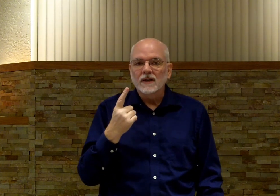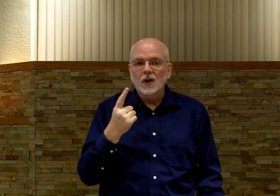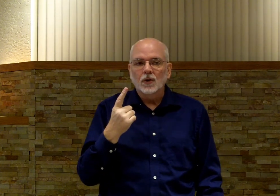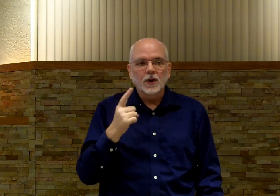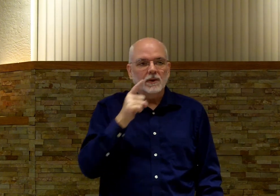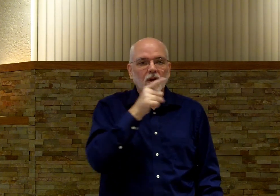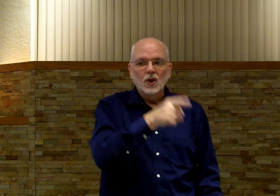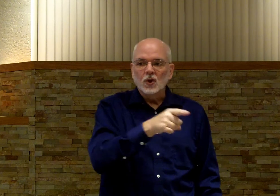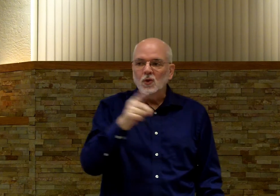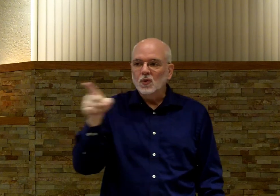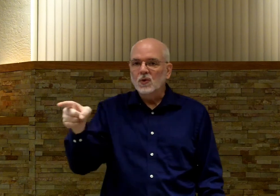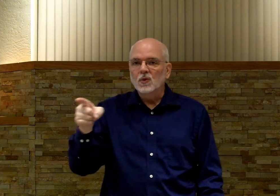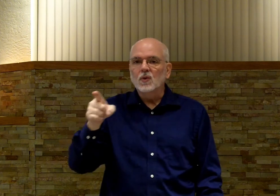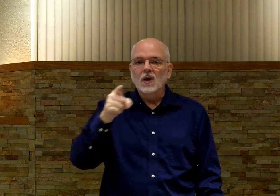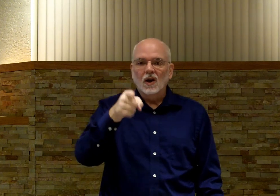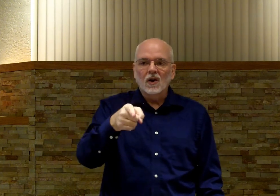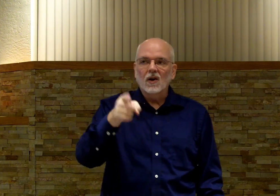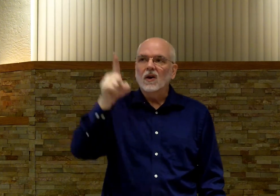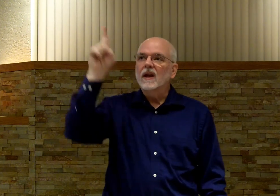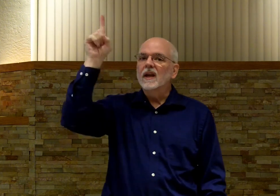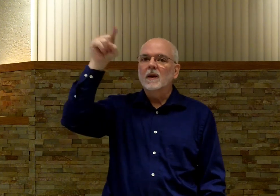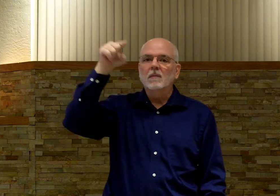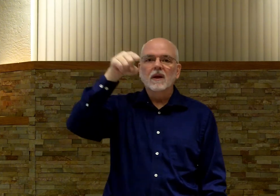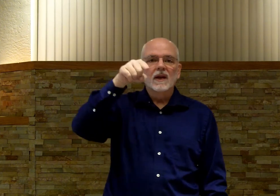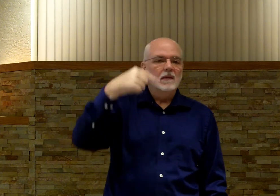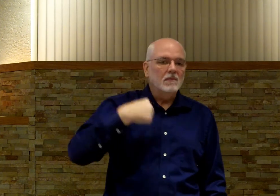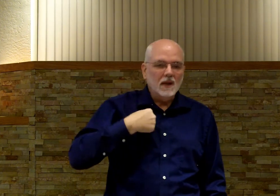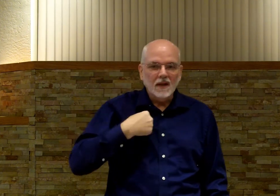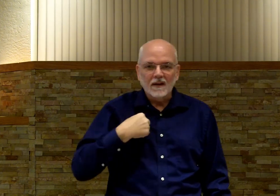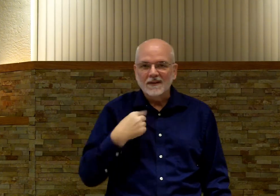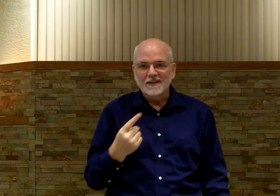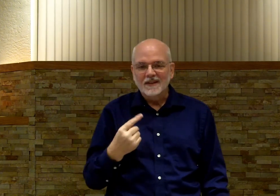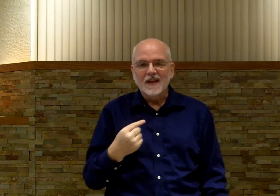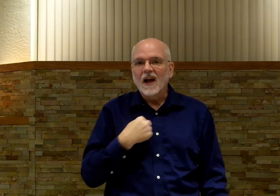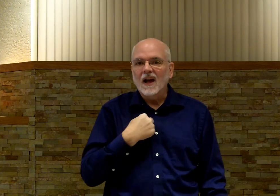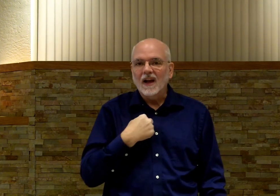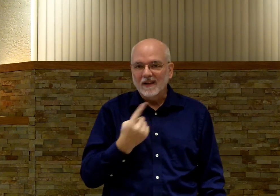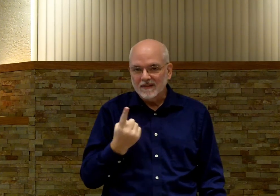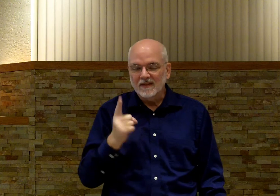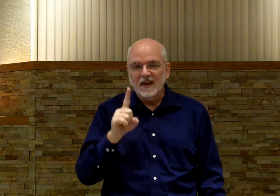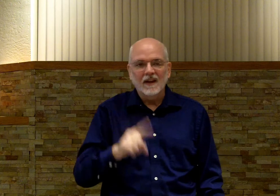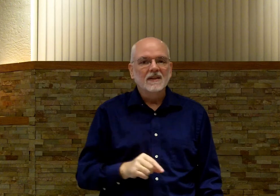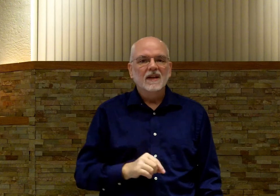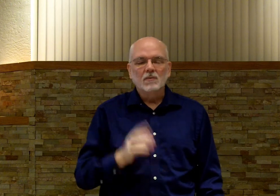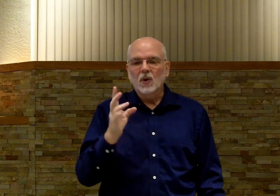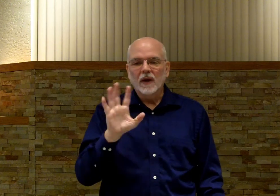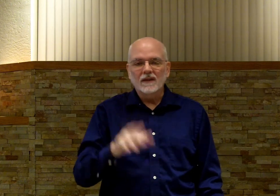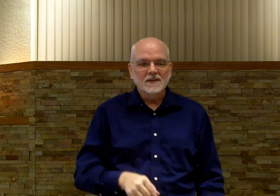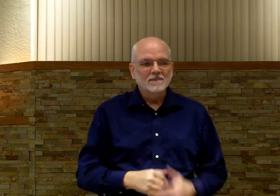it's not ownership. It's you, you, her, him, me, I. Okay? Pronouns.